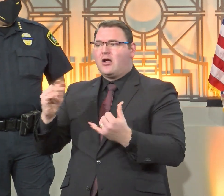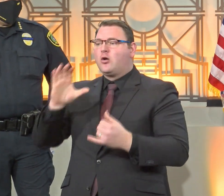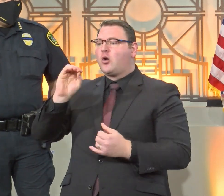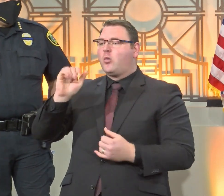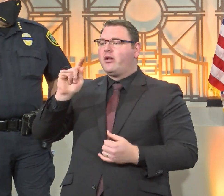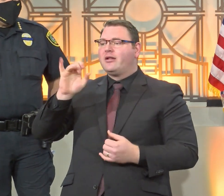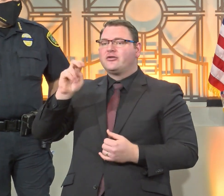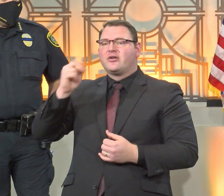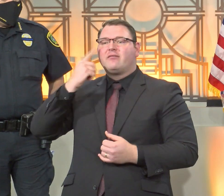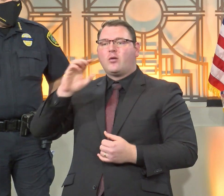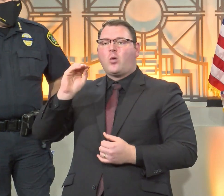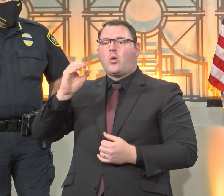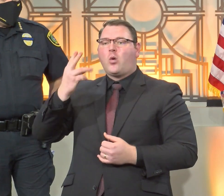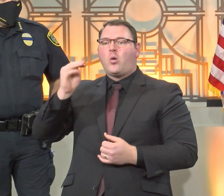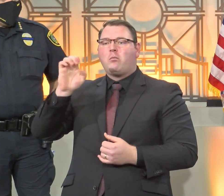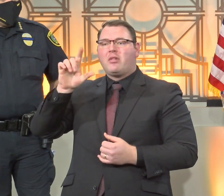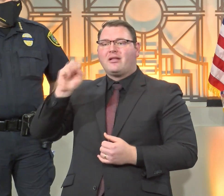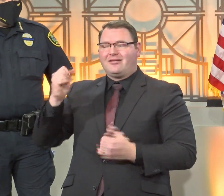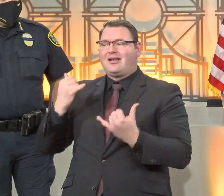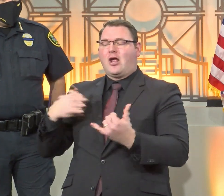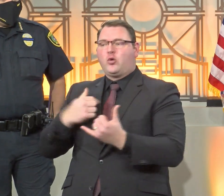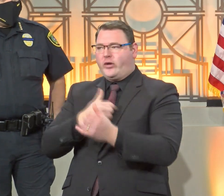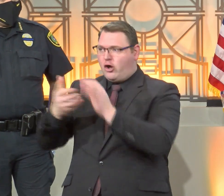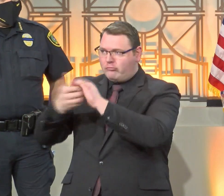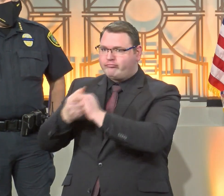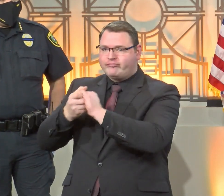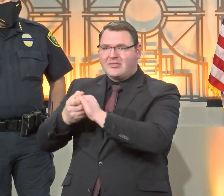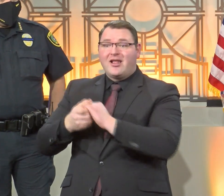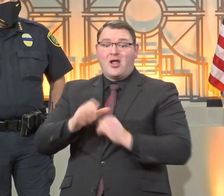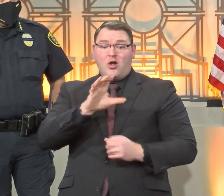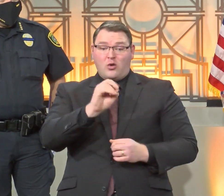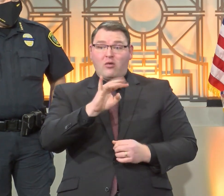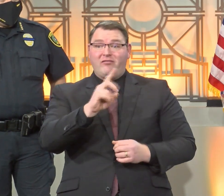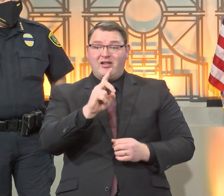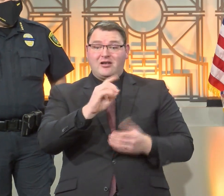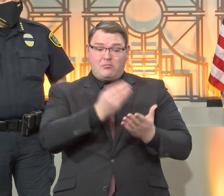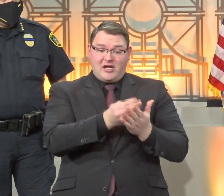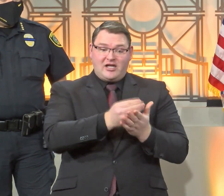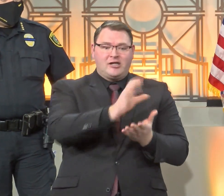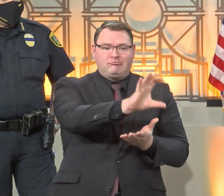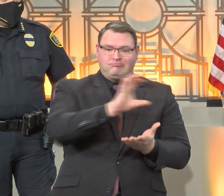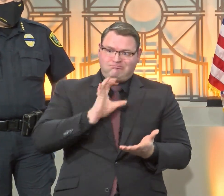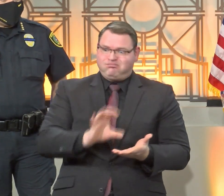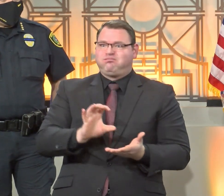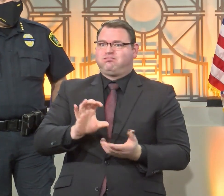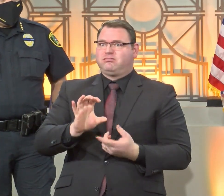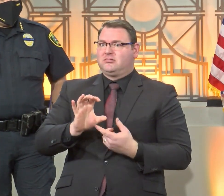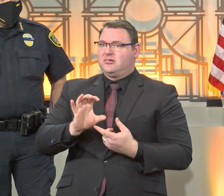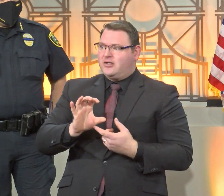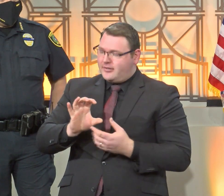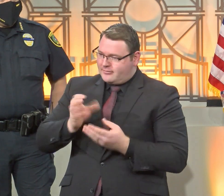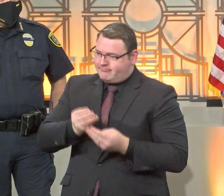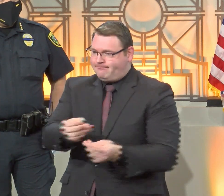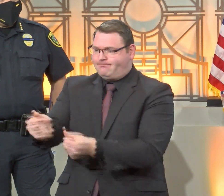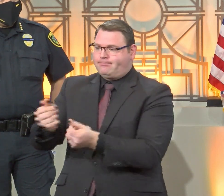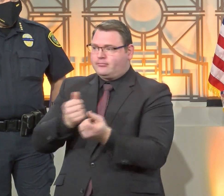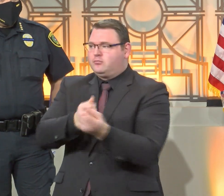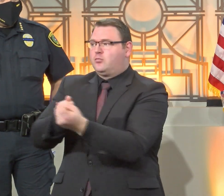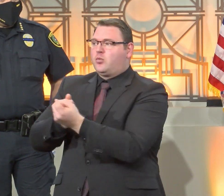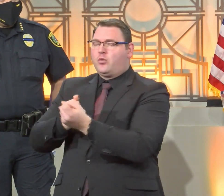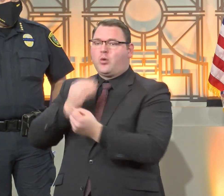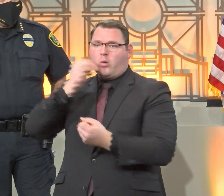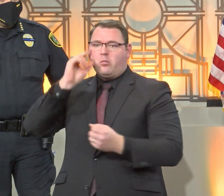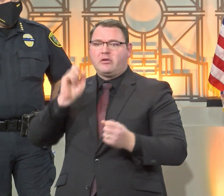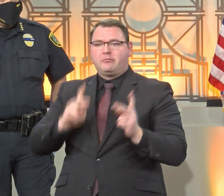a significant amount of our COVID dollars just to address the needs of the homeless as well. So